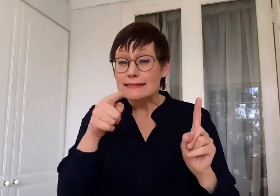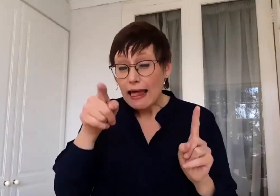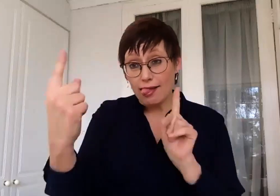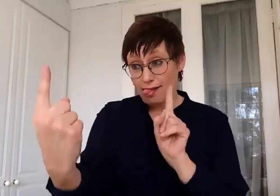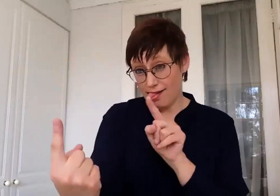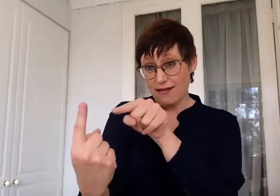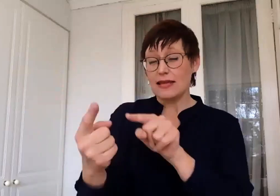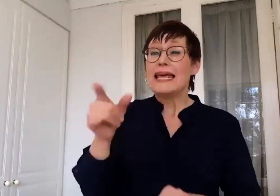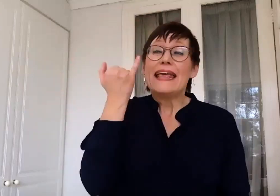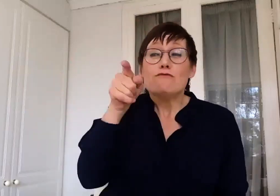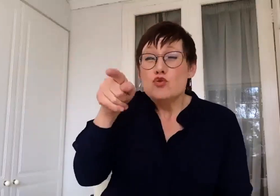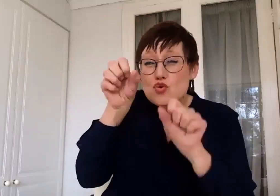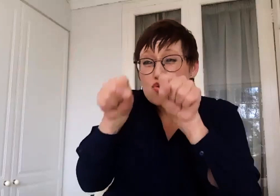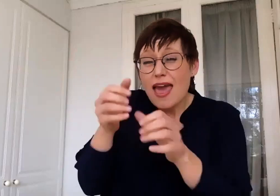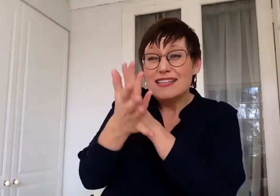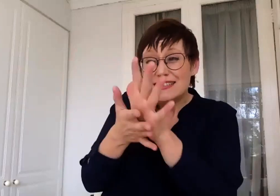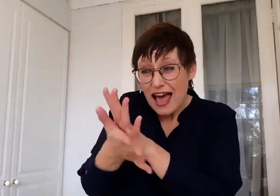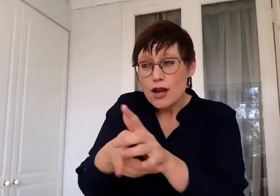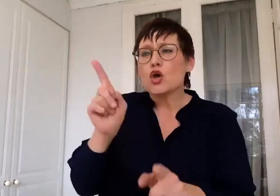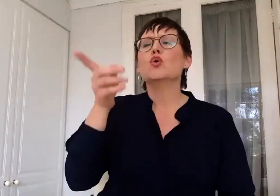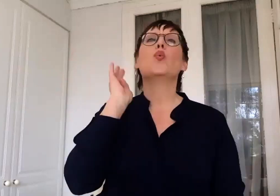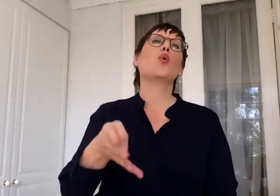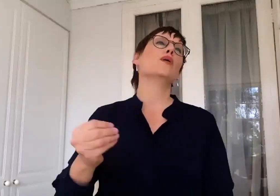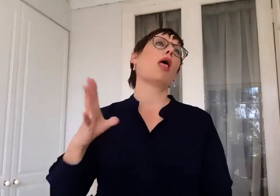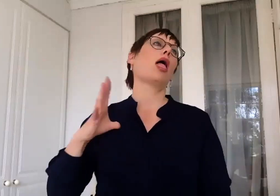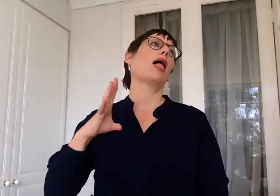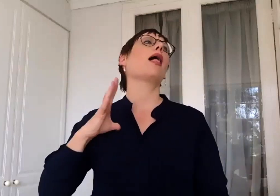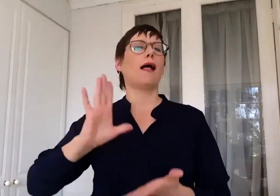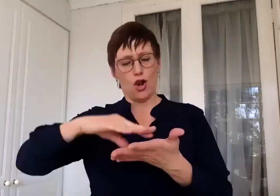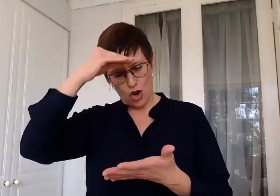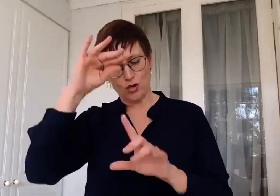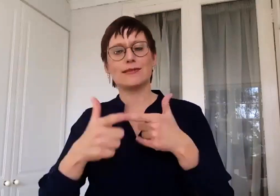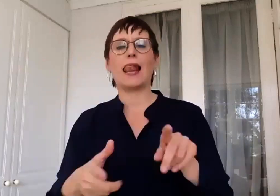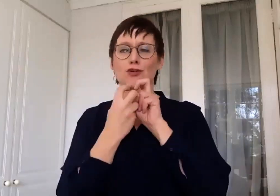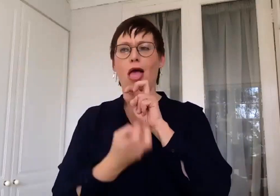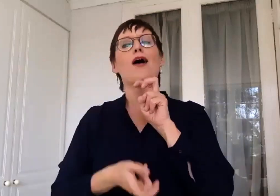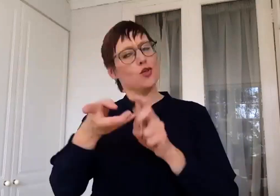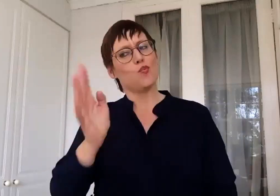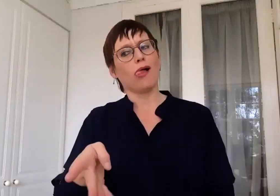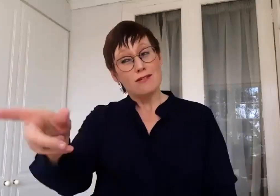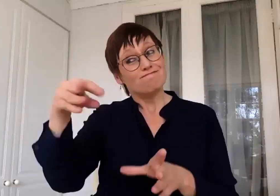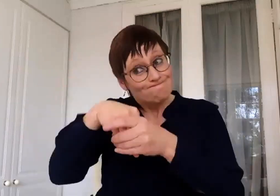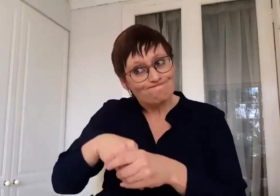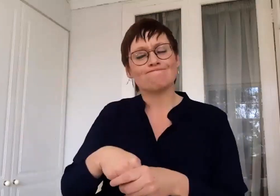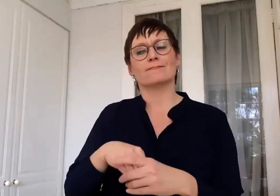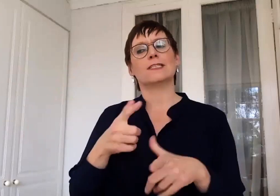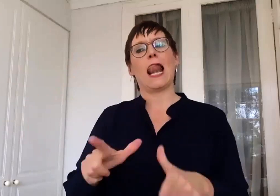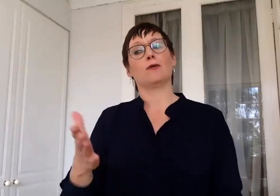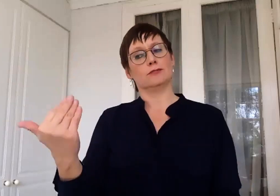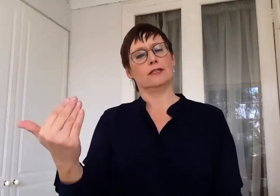be enjoying this linguistic journey. This is a challenge. You should definitely be doing sign language with us. How important is it and